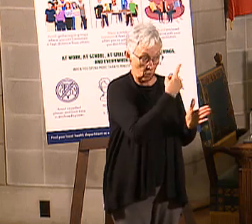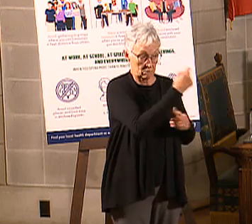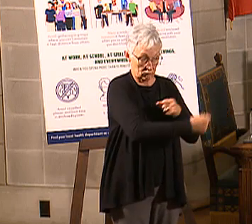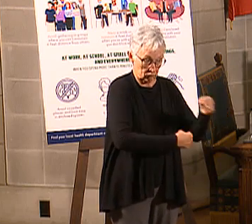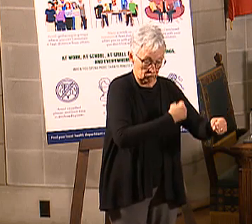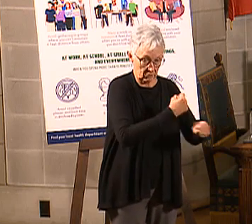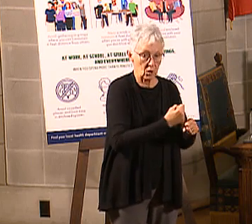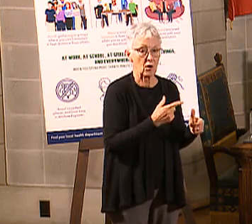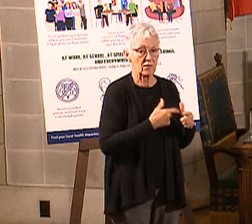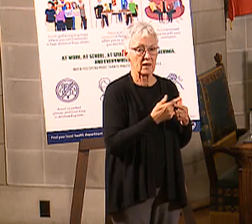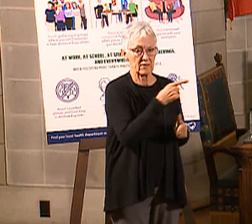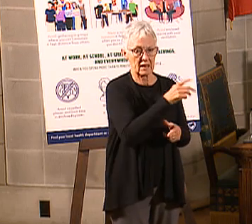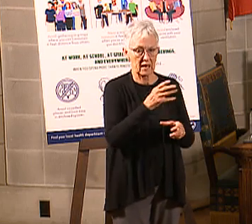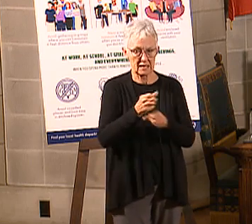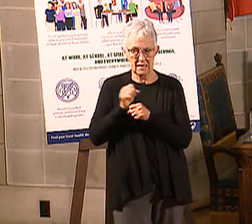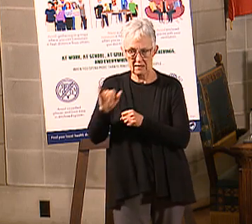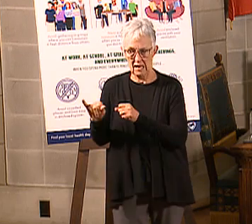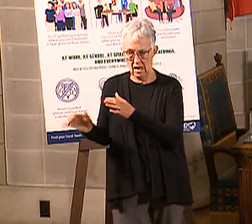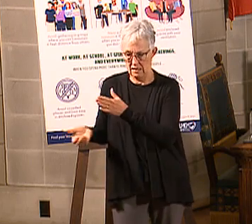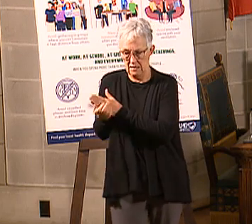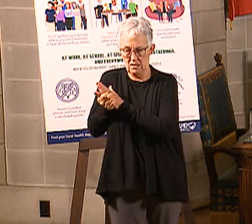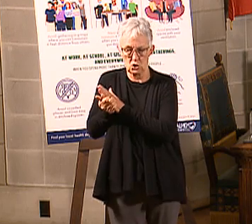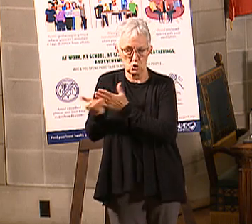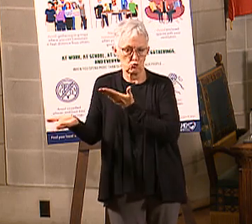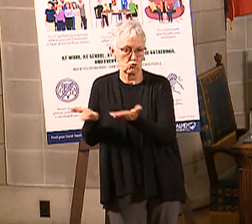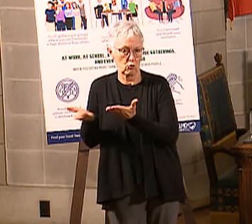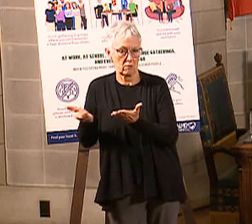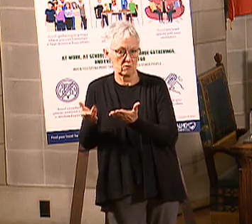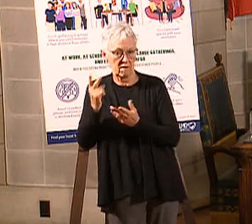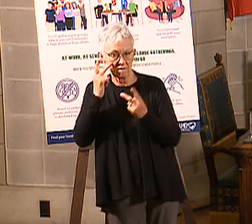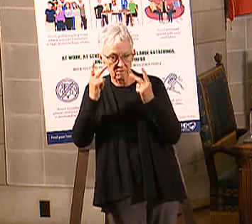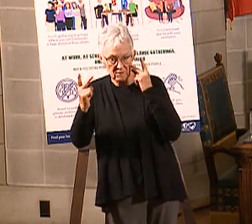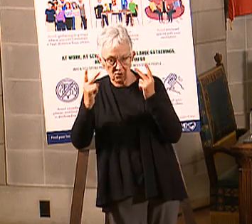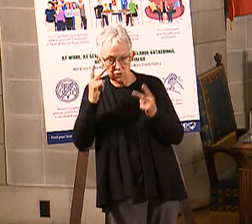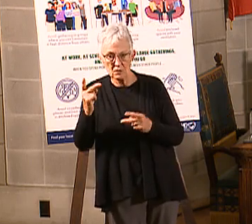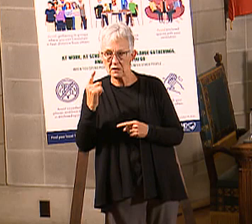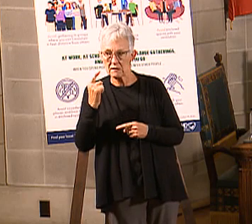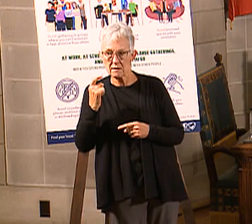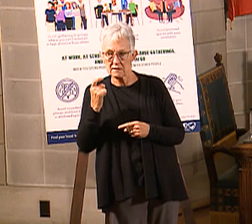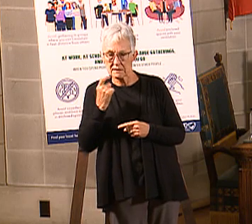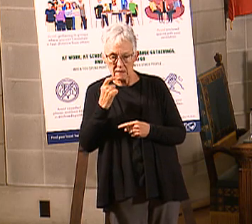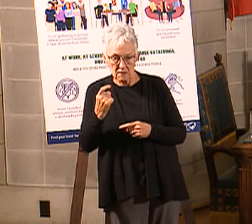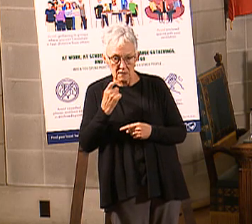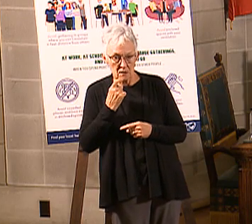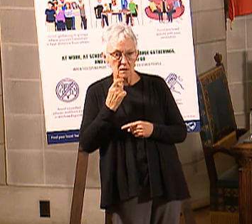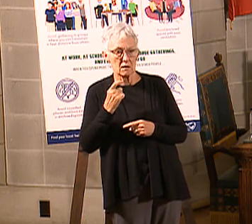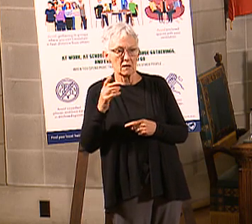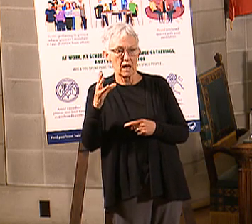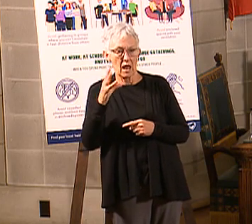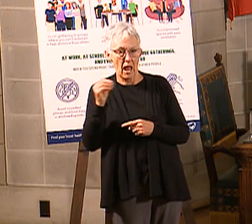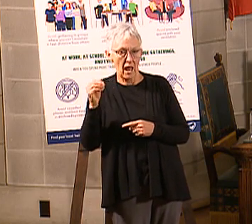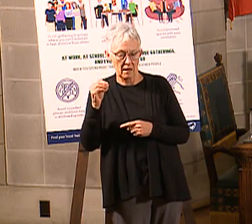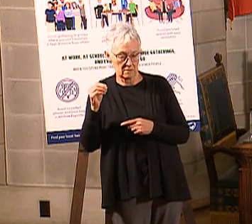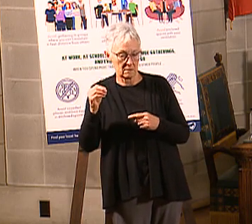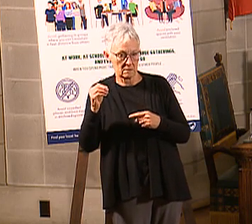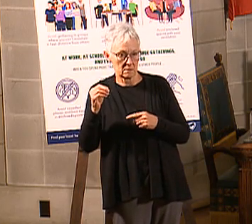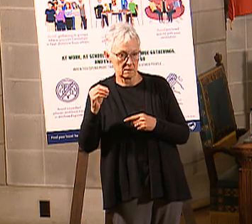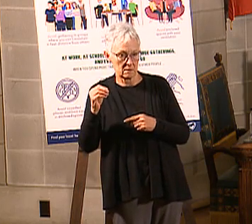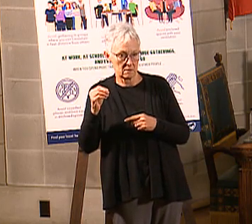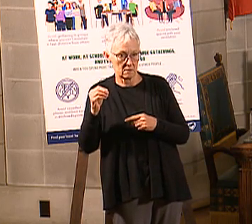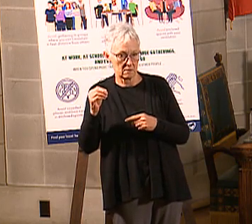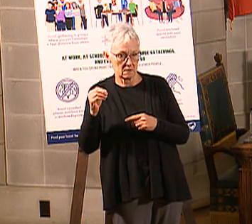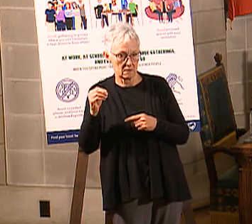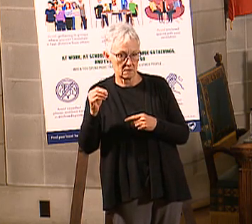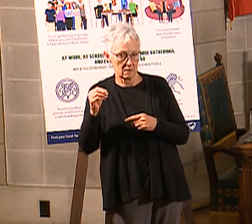get these additional services. So it's an incentive to help people do the right thing for themselves and their families. So, again, to qualify,